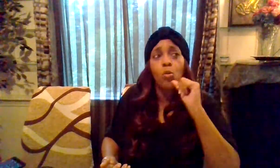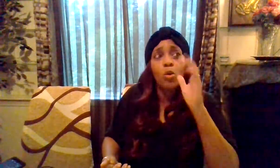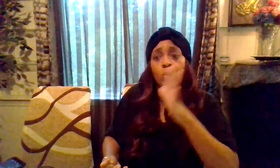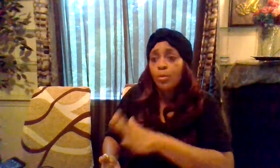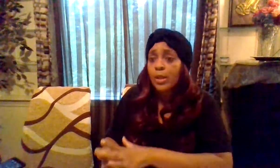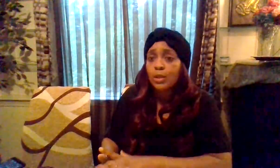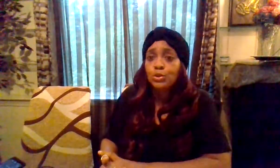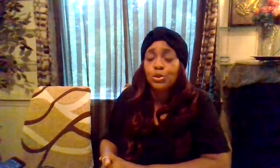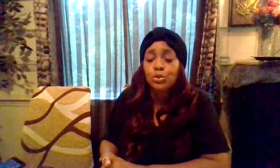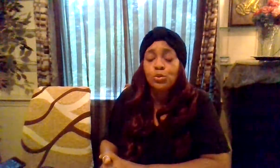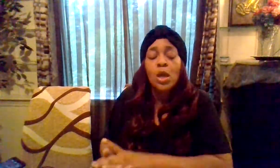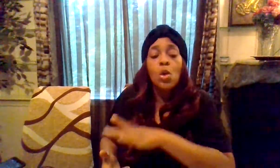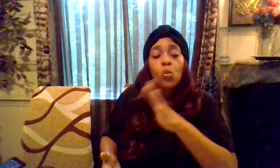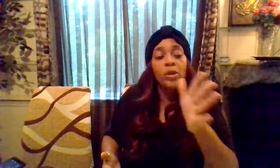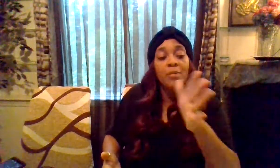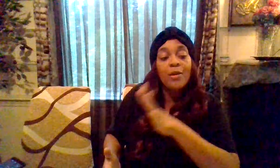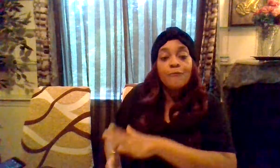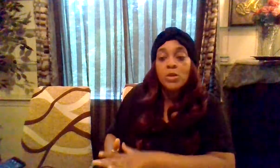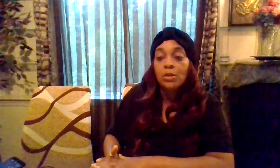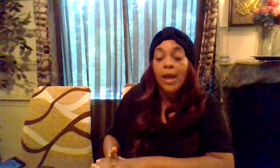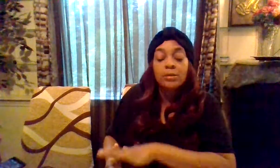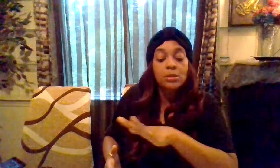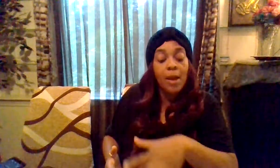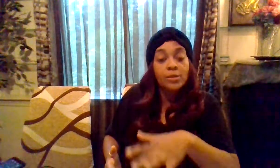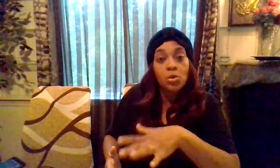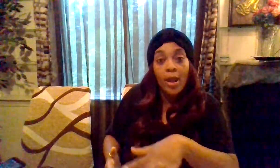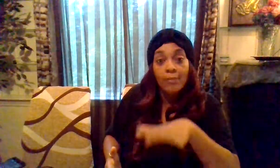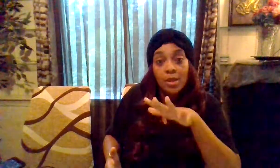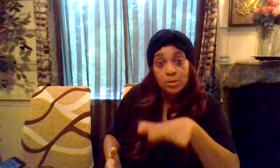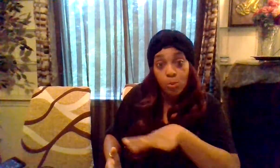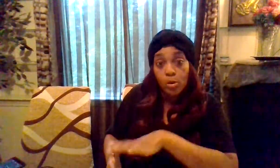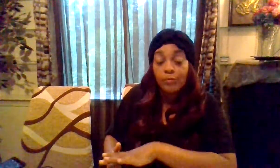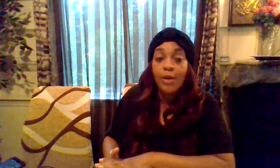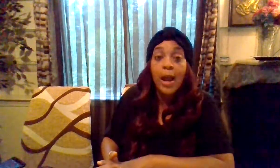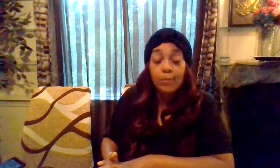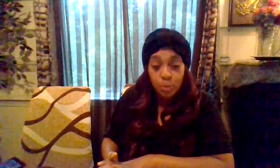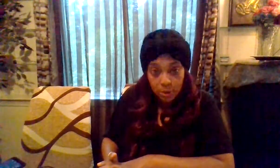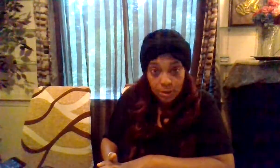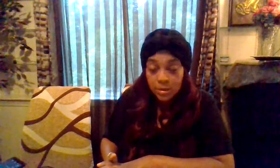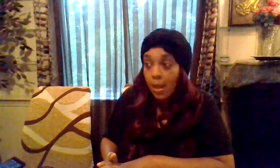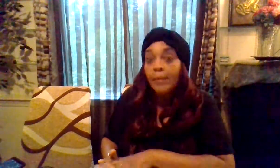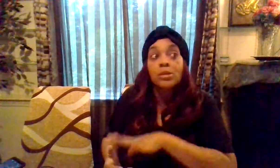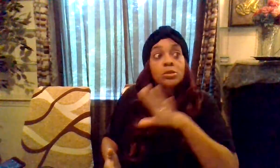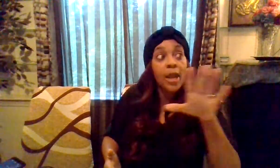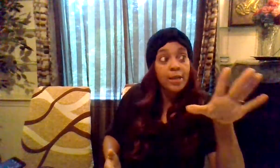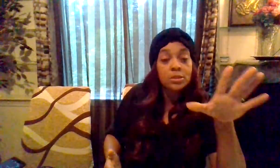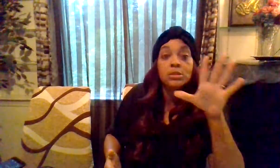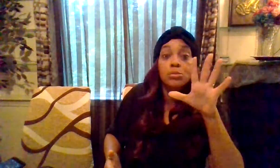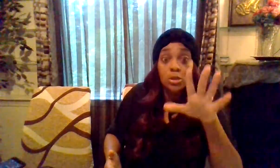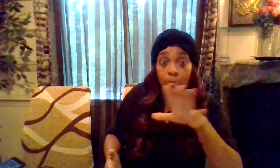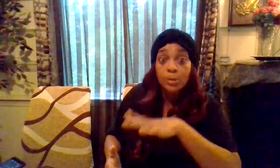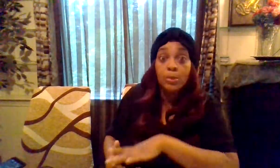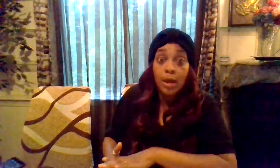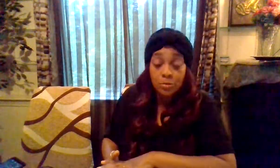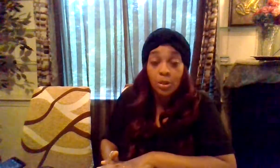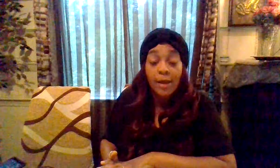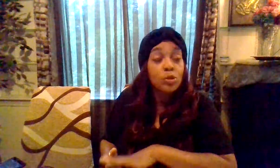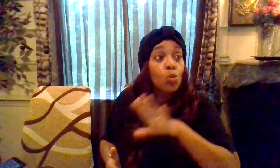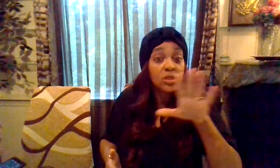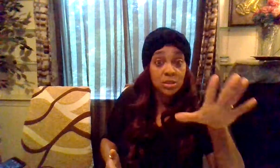or what we're planning to do we may feel like somebody's going to have that support and vibe with us because i mean there's actually some good people out in your life that wants